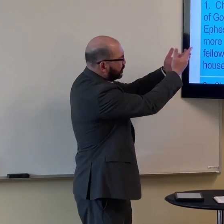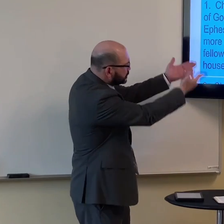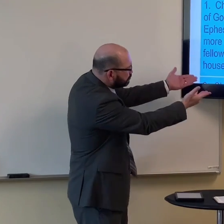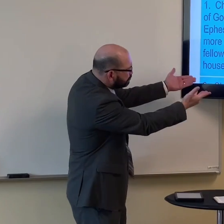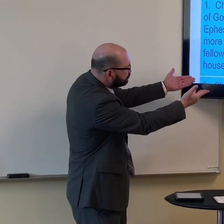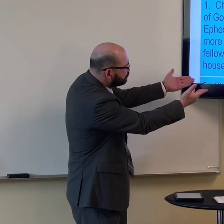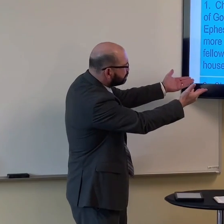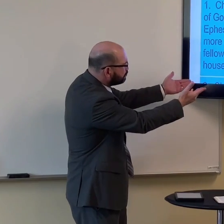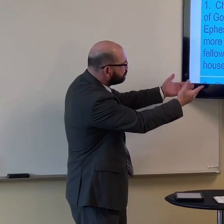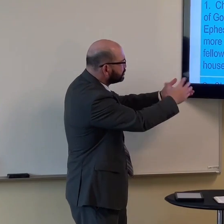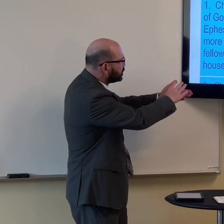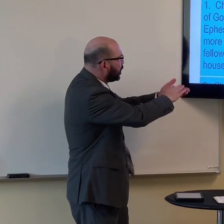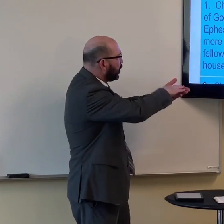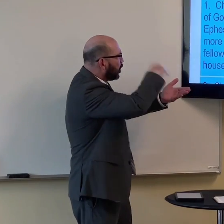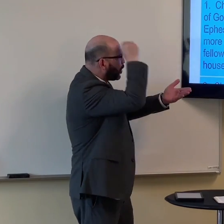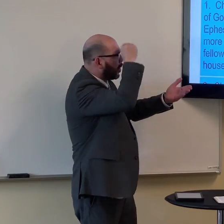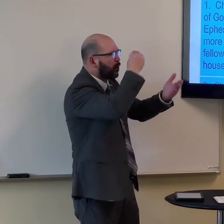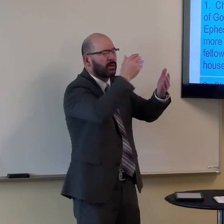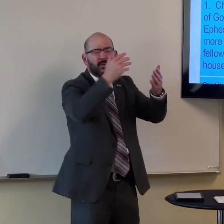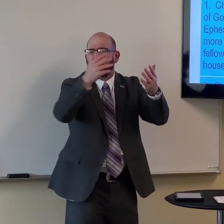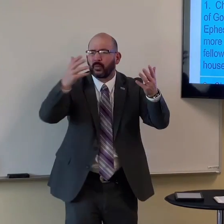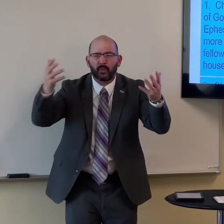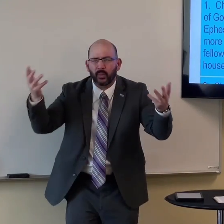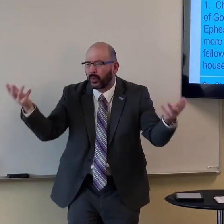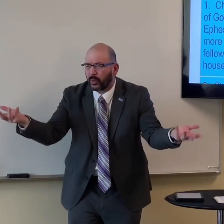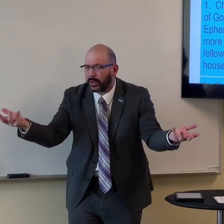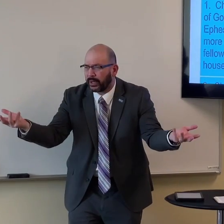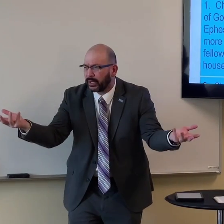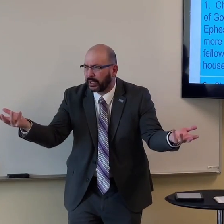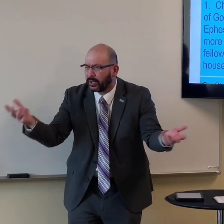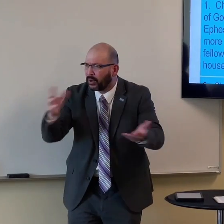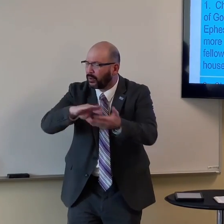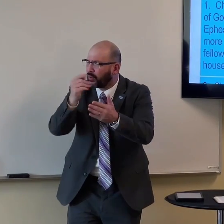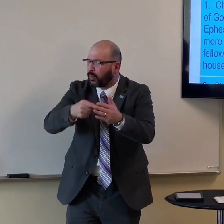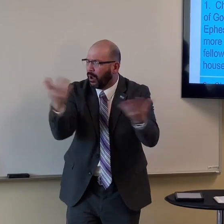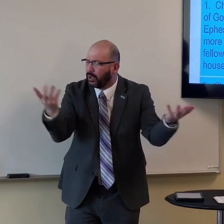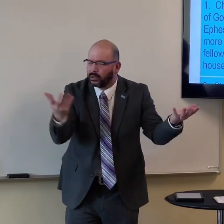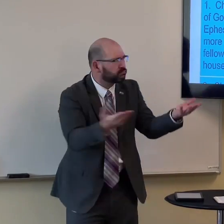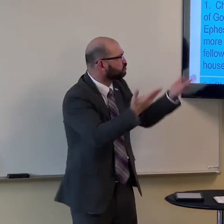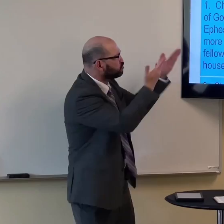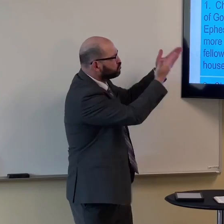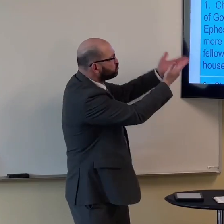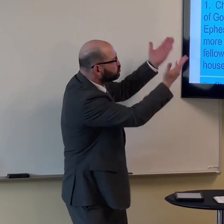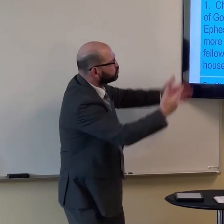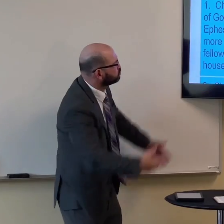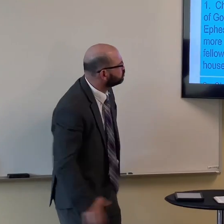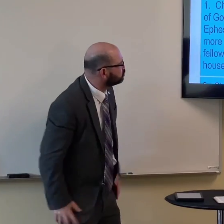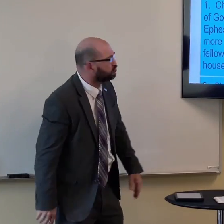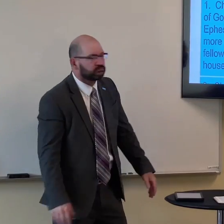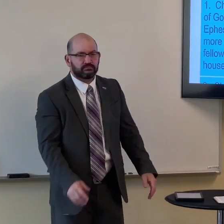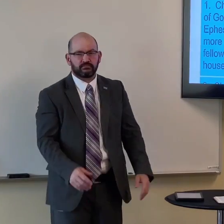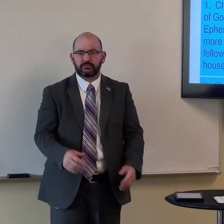As I read this verse, I learn, what do I learn? What does it mean? Ephesians 2.19.